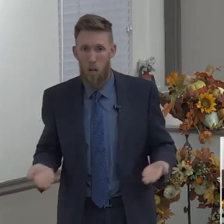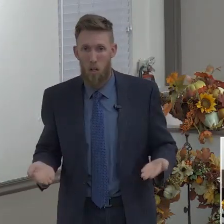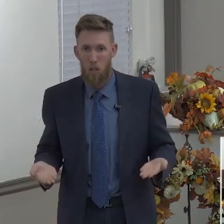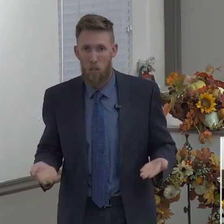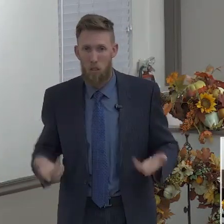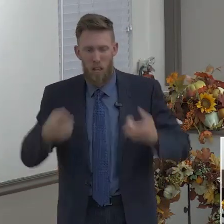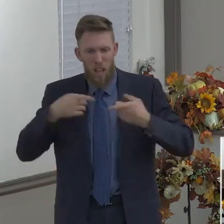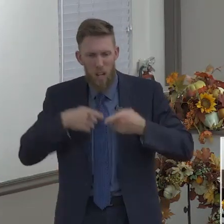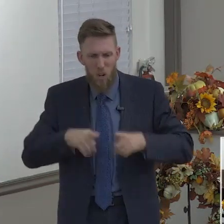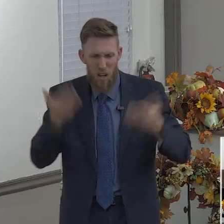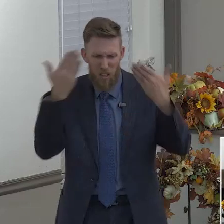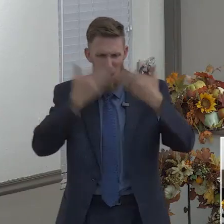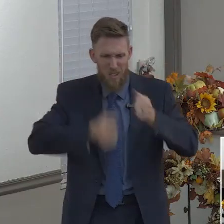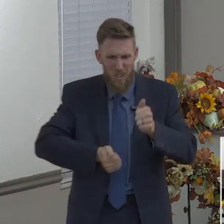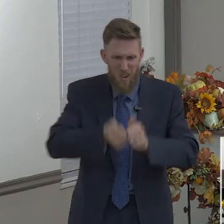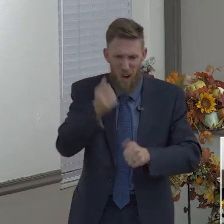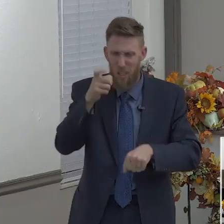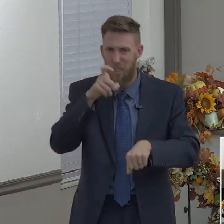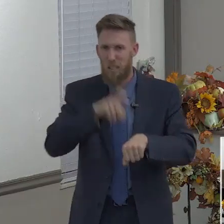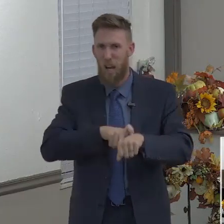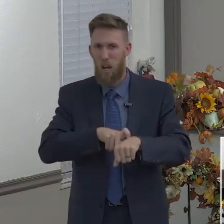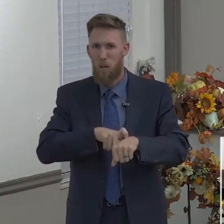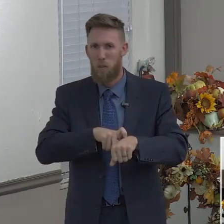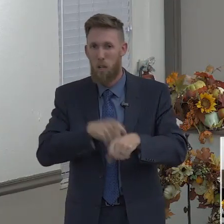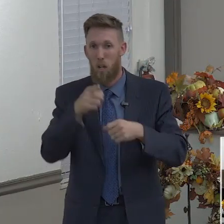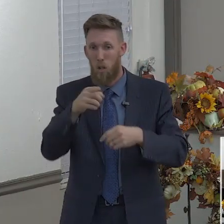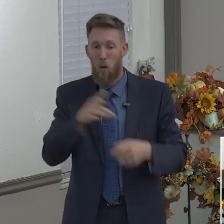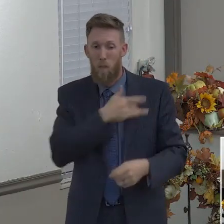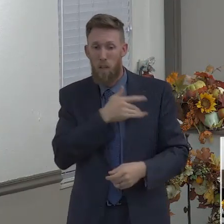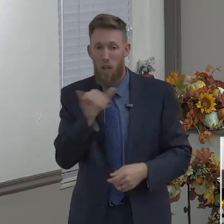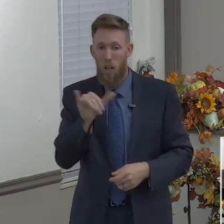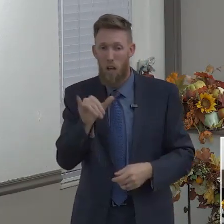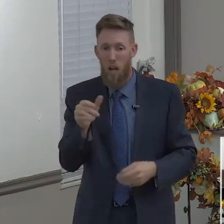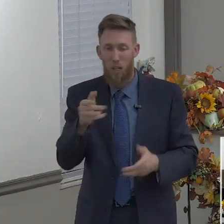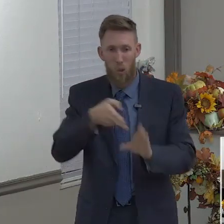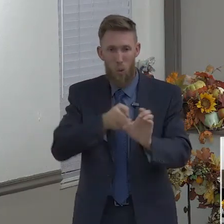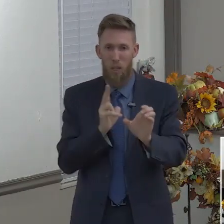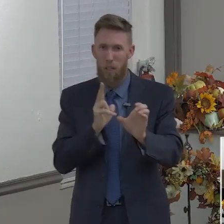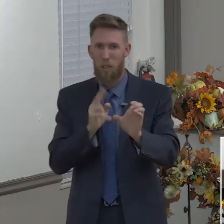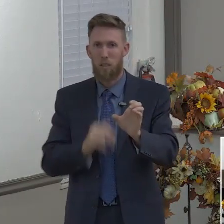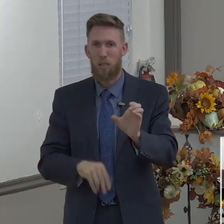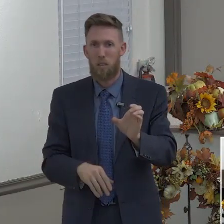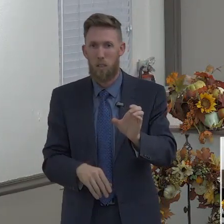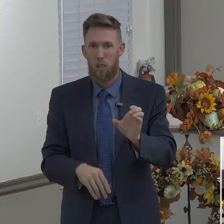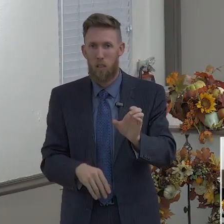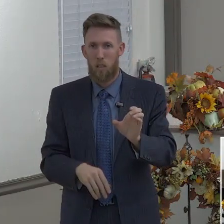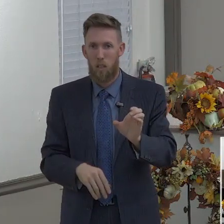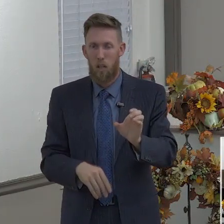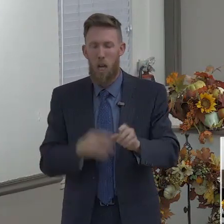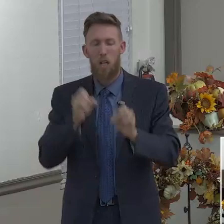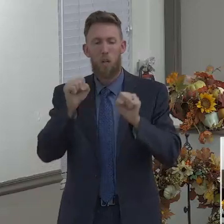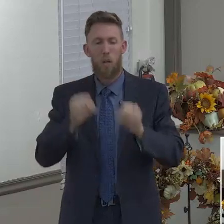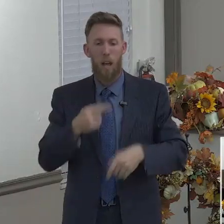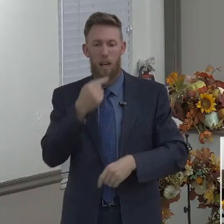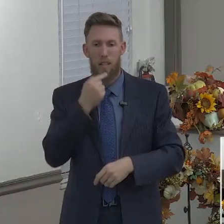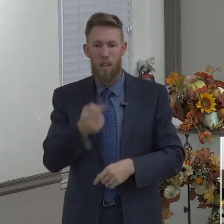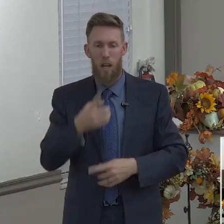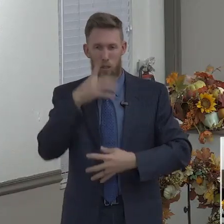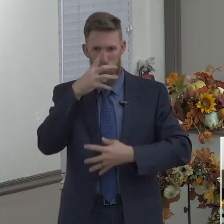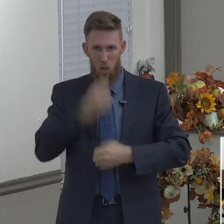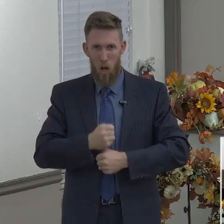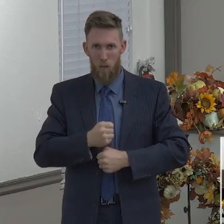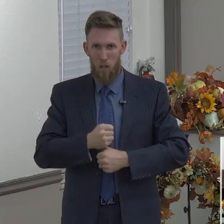like quitting, you can say with confidence, I know God has called me here. I know this is where I'm supposed to be.